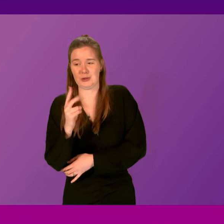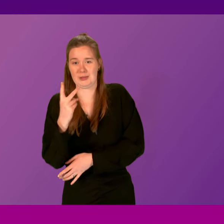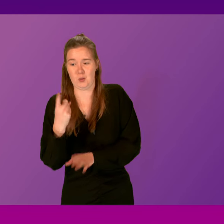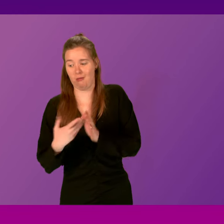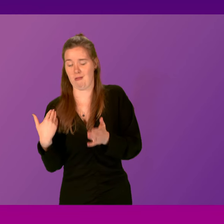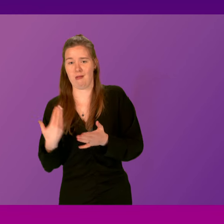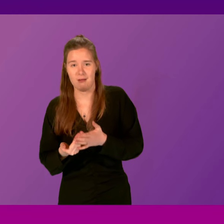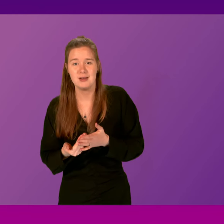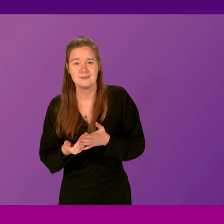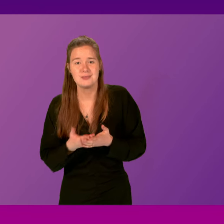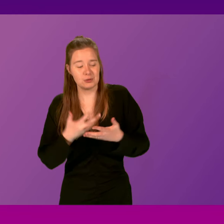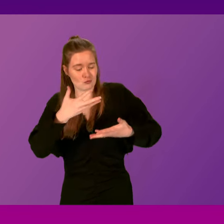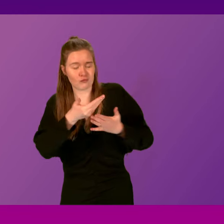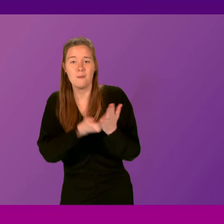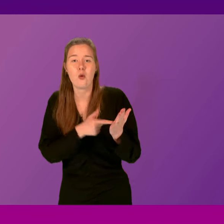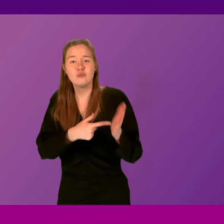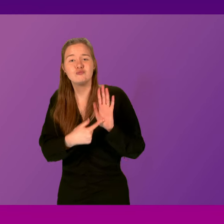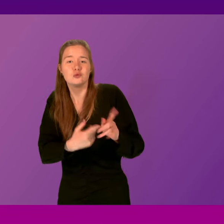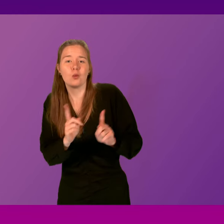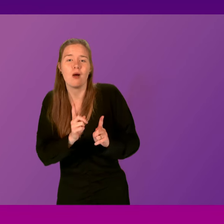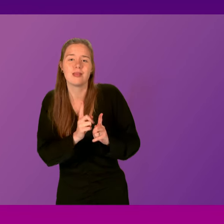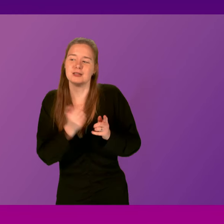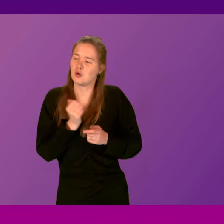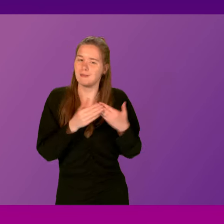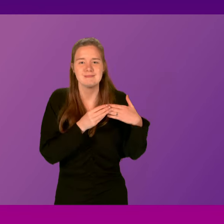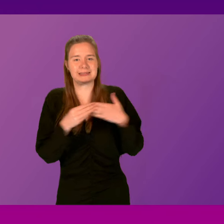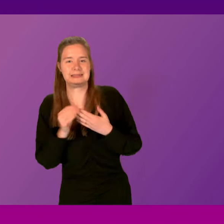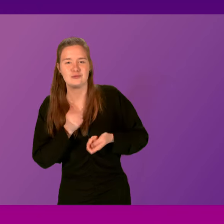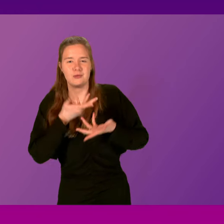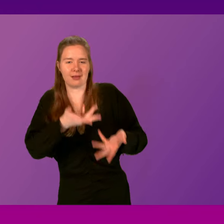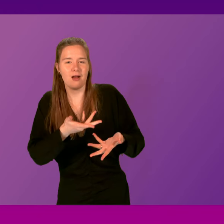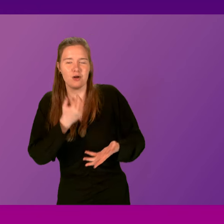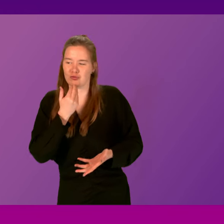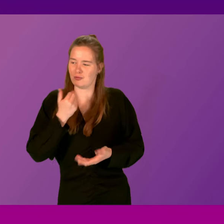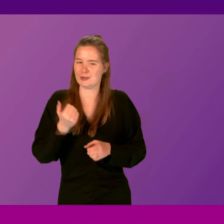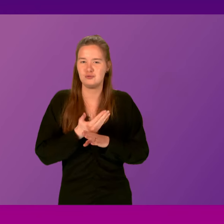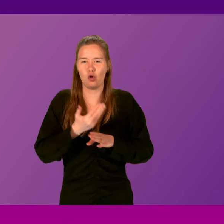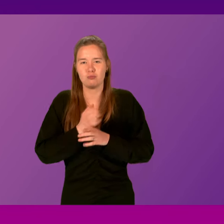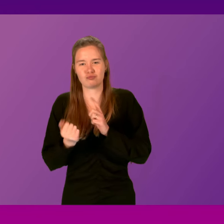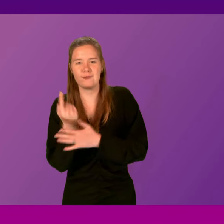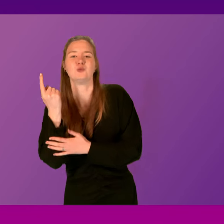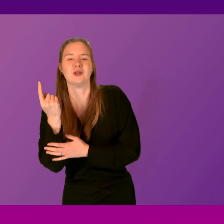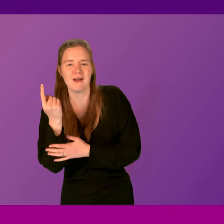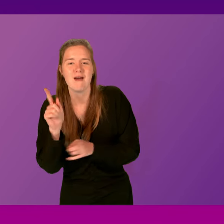provides further evidence that Scotland is leading the way in delivering a green jobs revolution, unlocking the huge potential